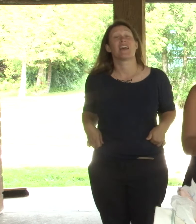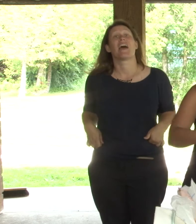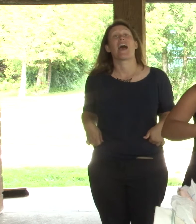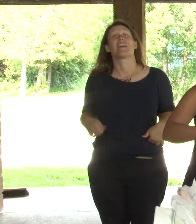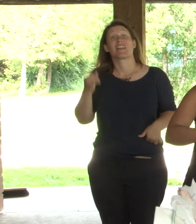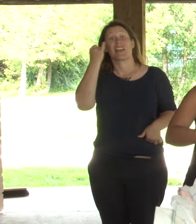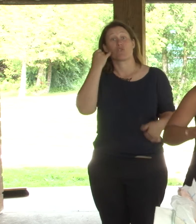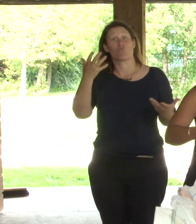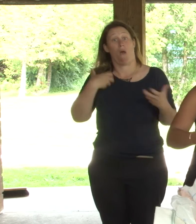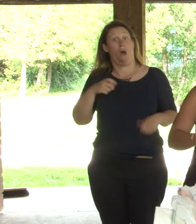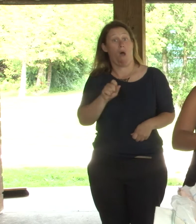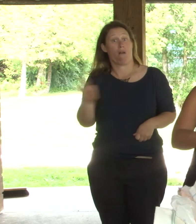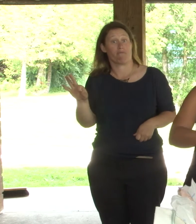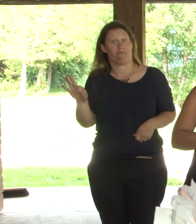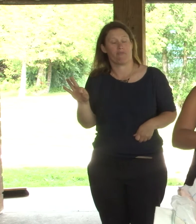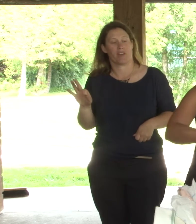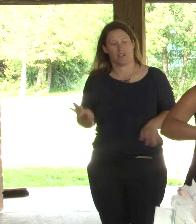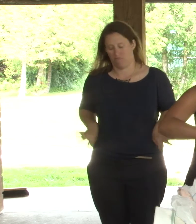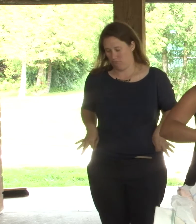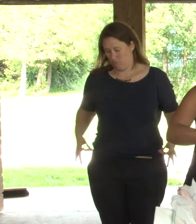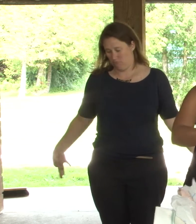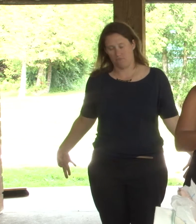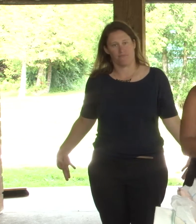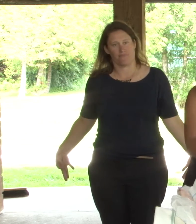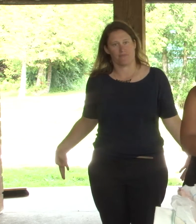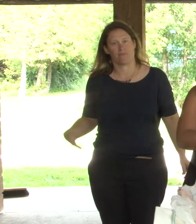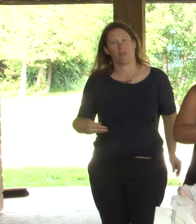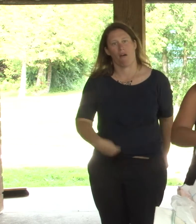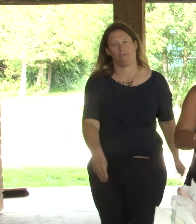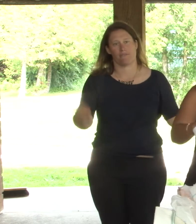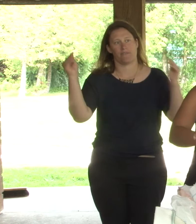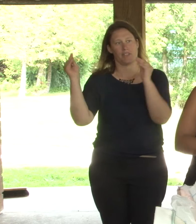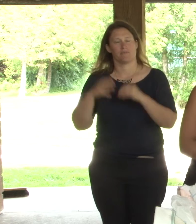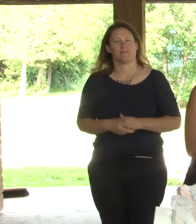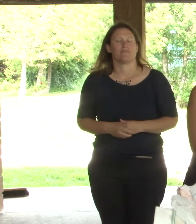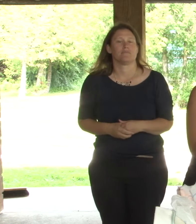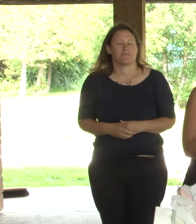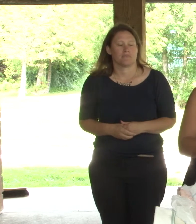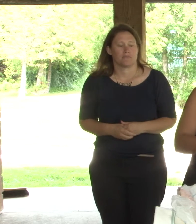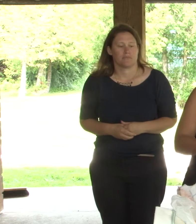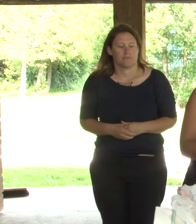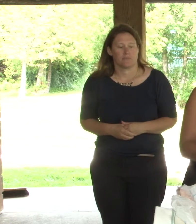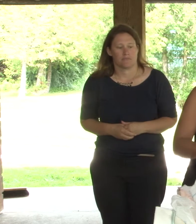or do anything. Just, just tear. And then you just remove the pull-up. And they have this.